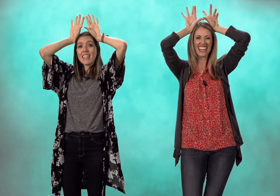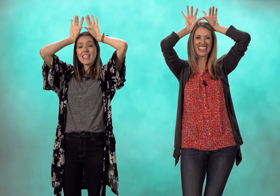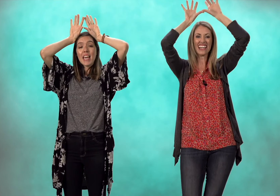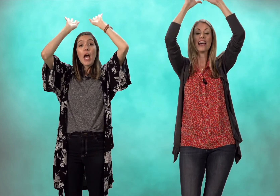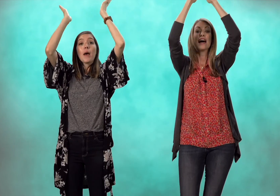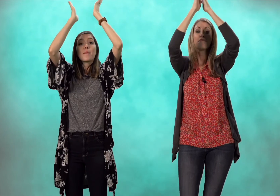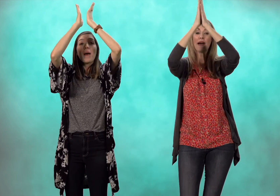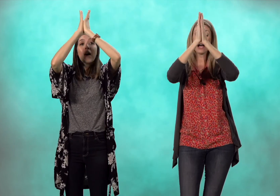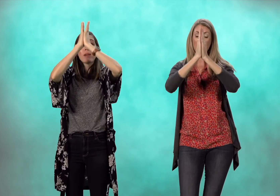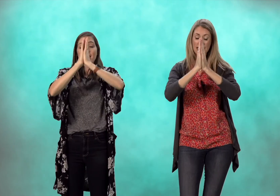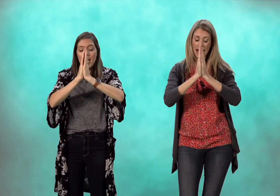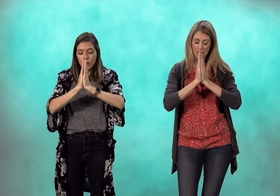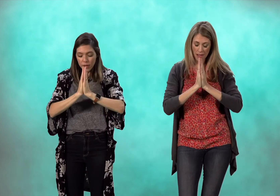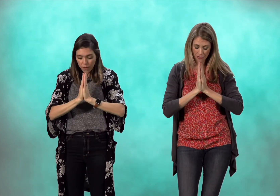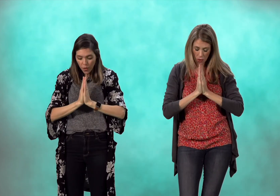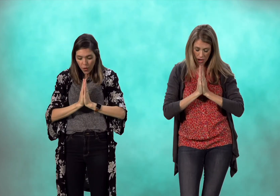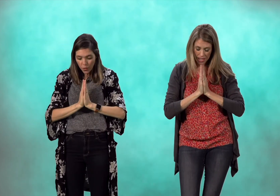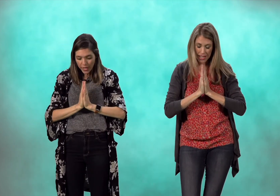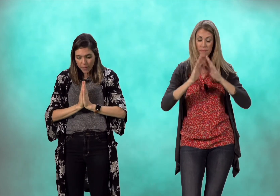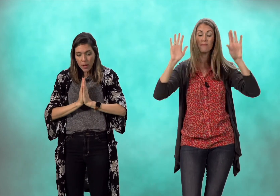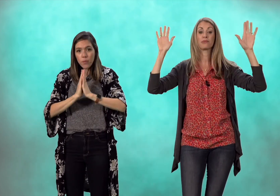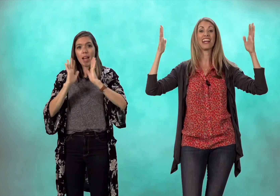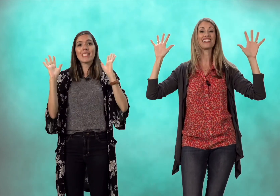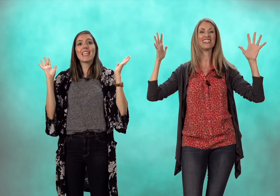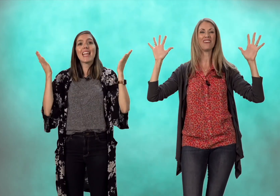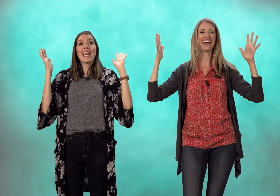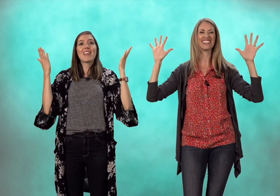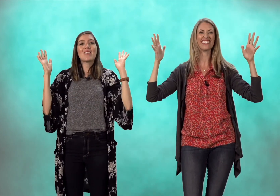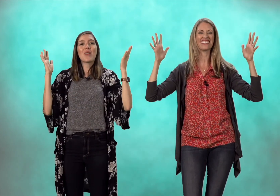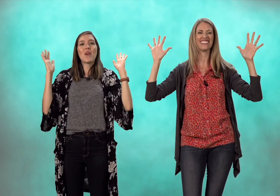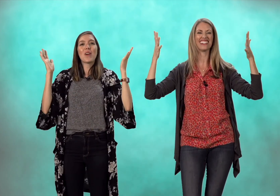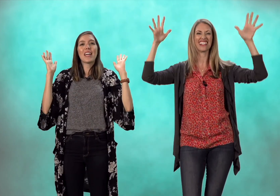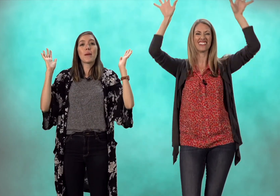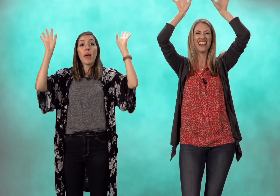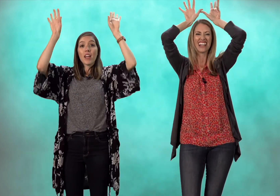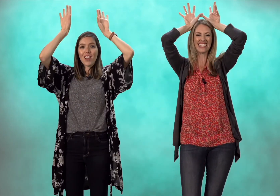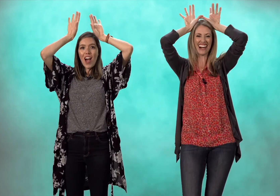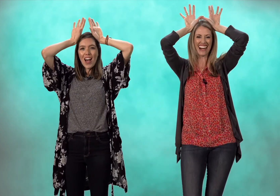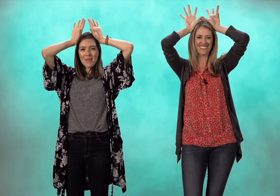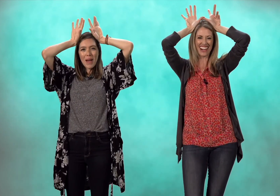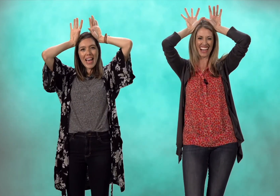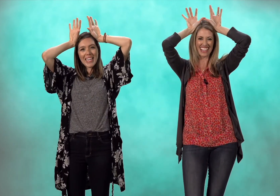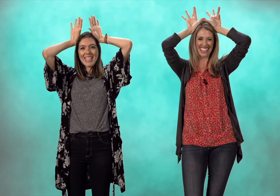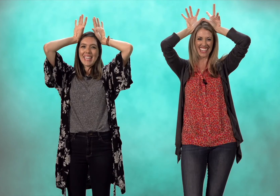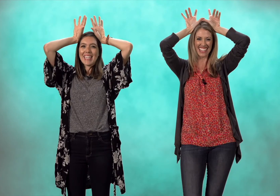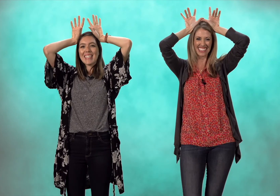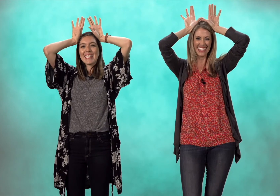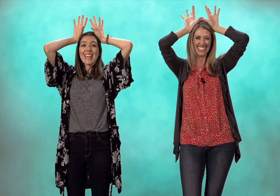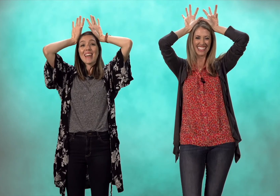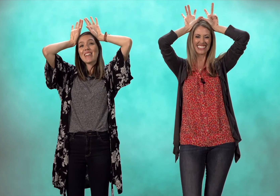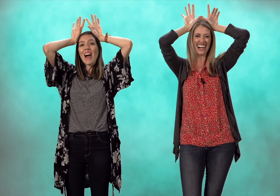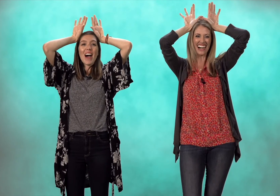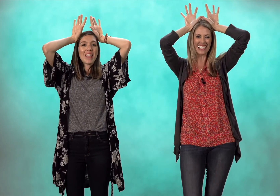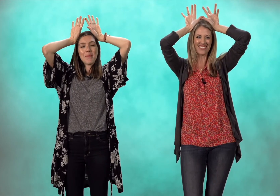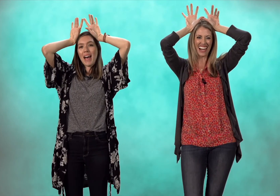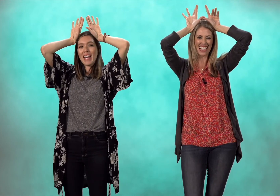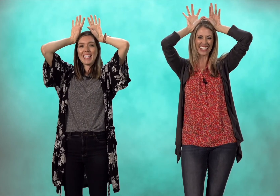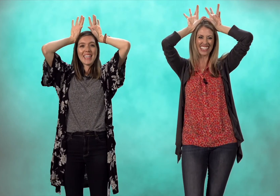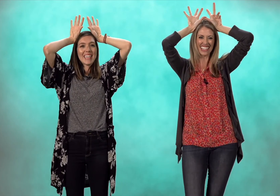bowing down before him praise him and adore him god my king god my king king